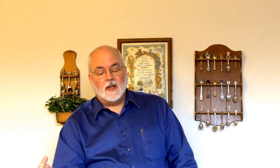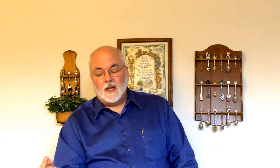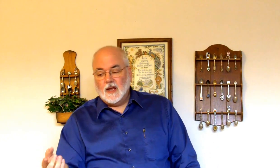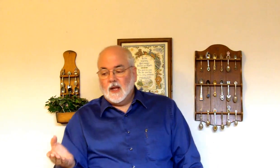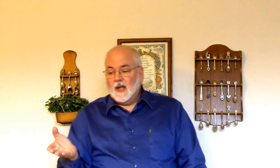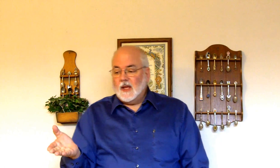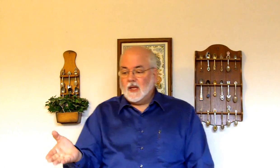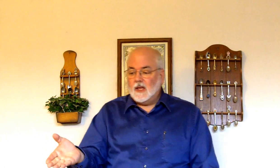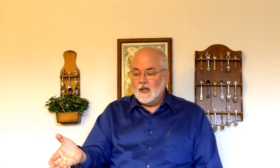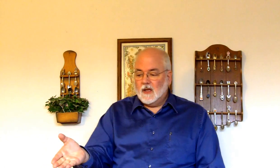He.